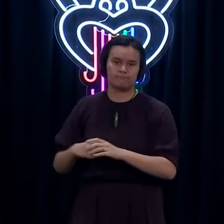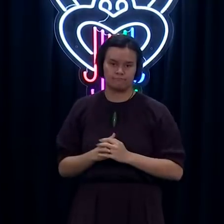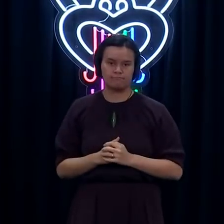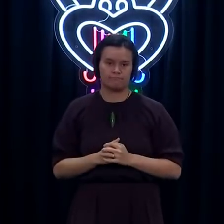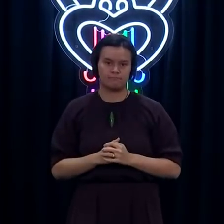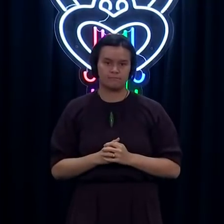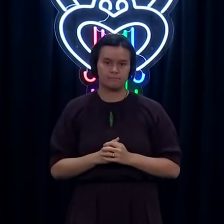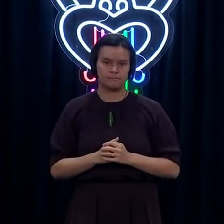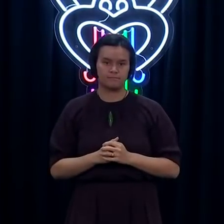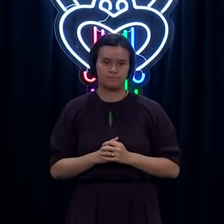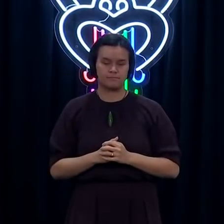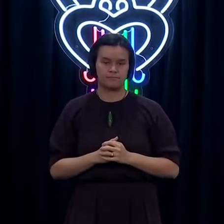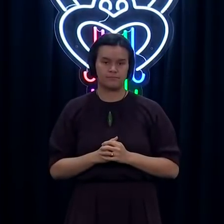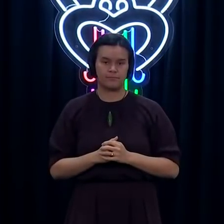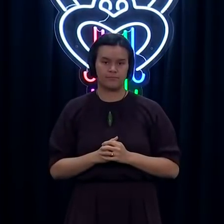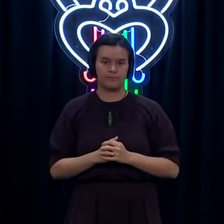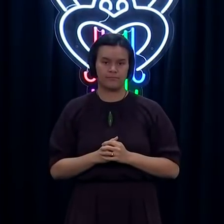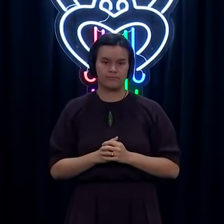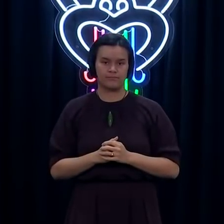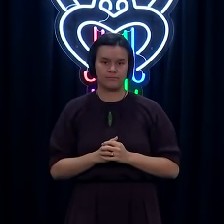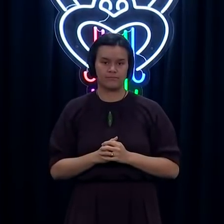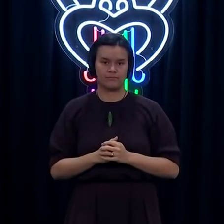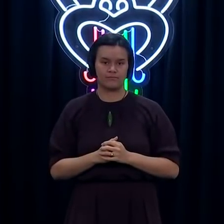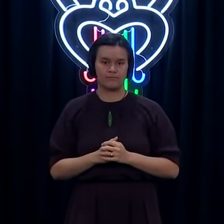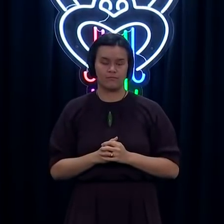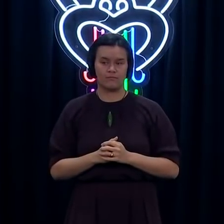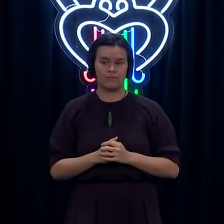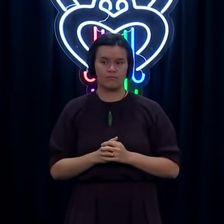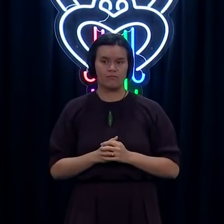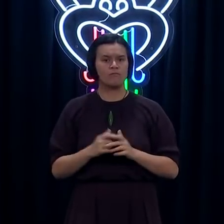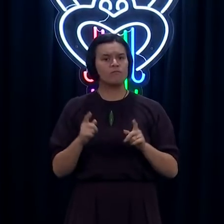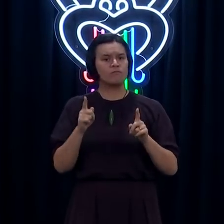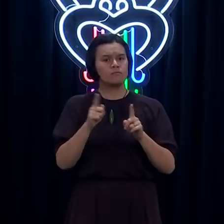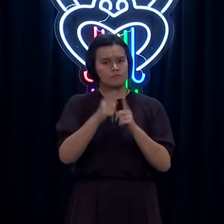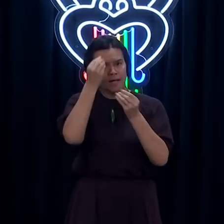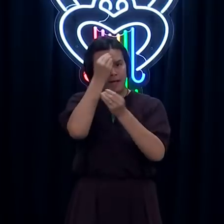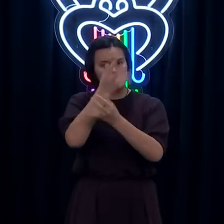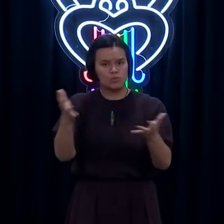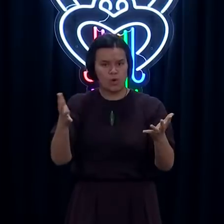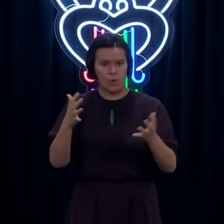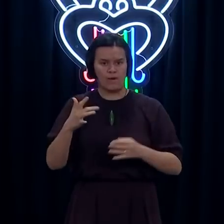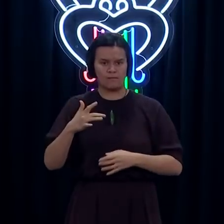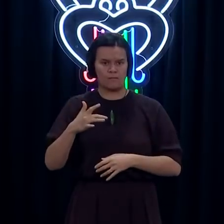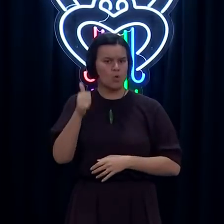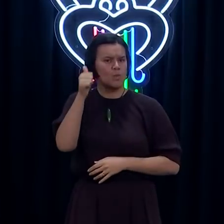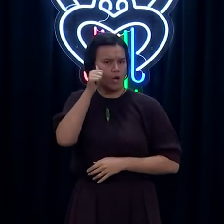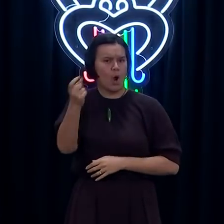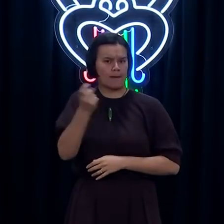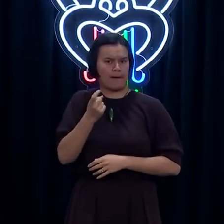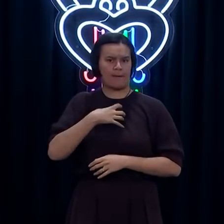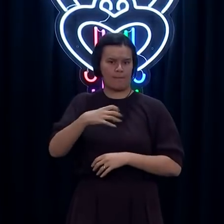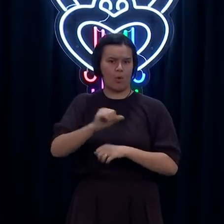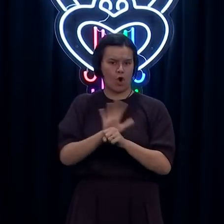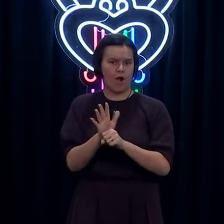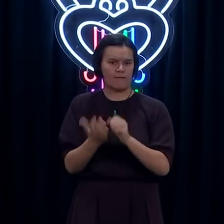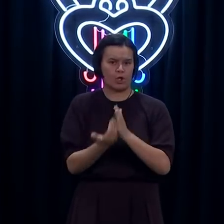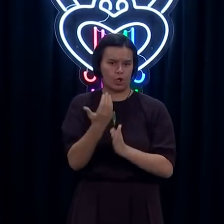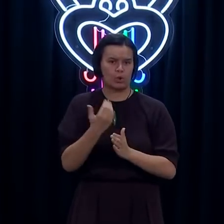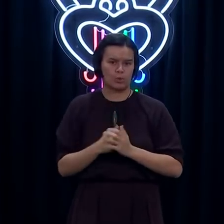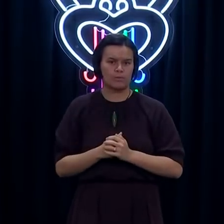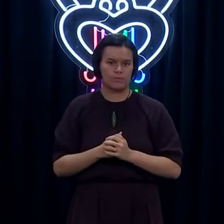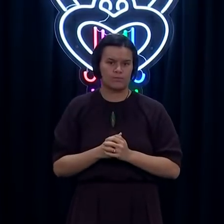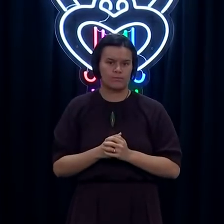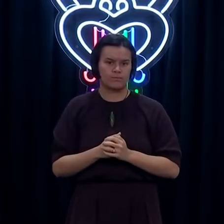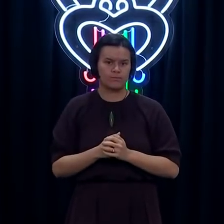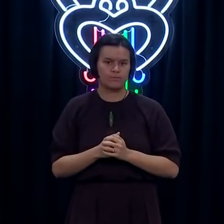And we just want to note that we do expect a number of further cases in the coming days, as some of the new recent